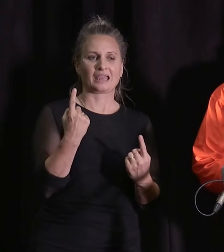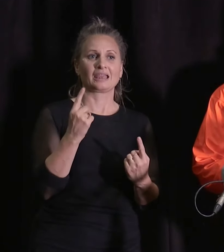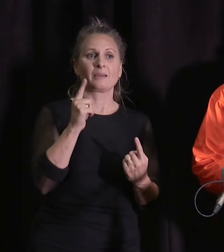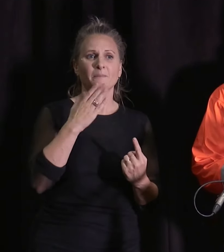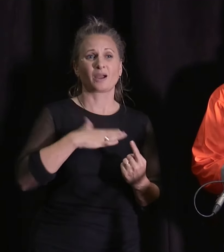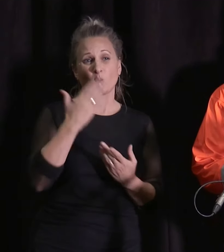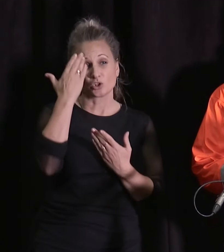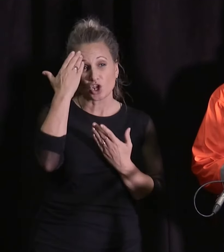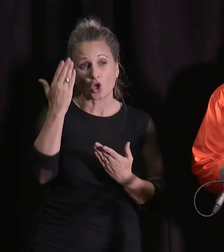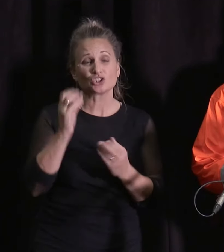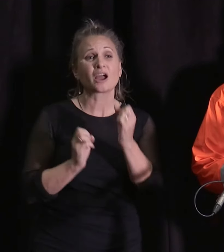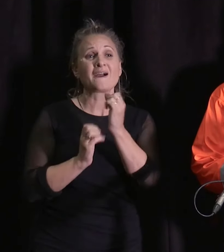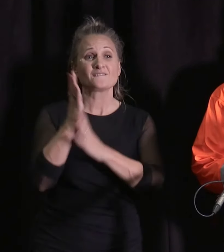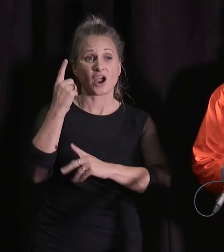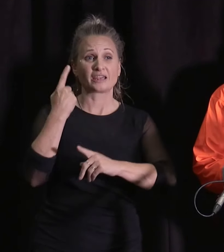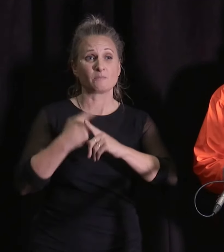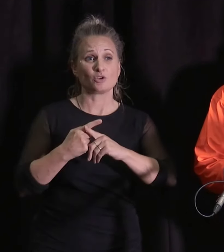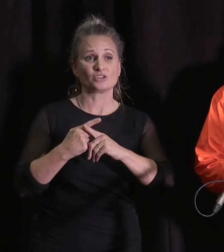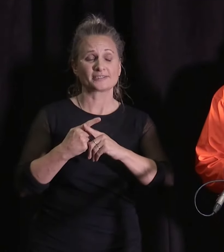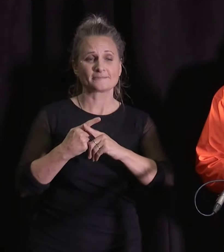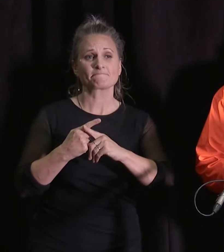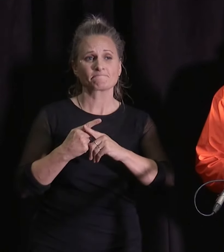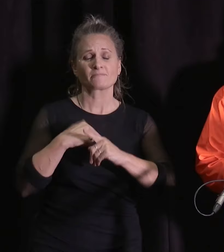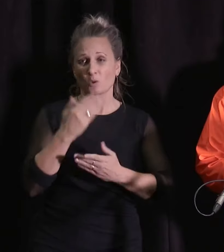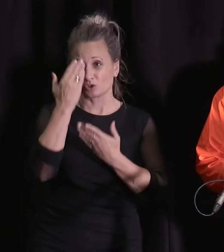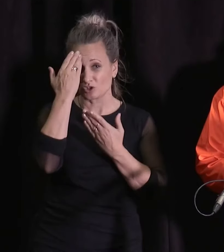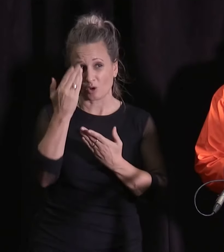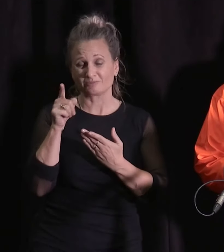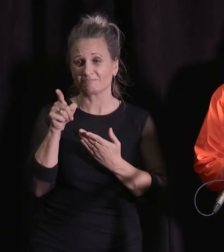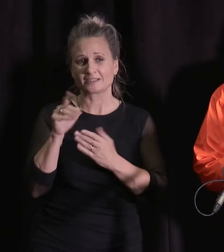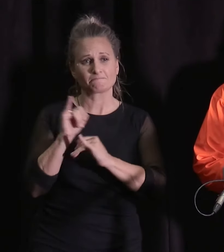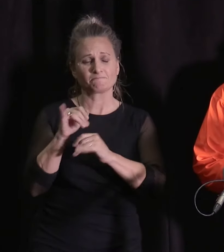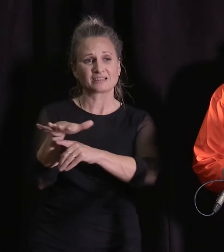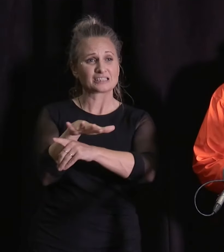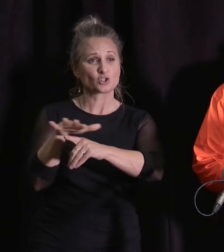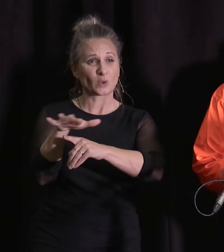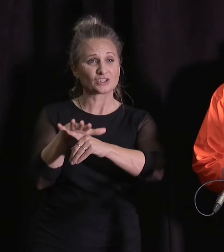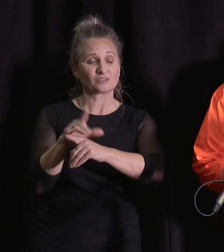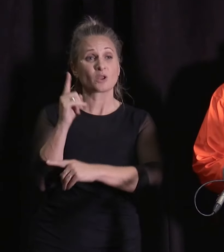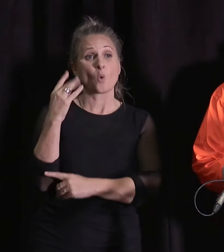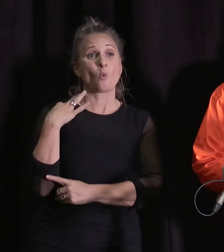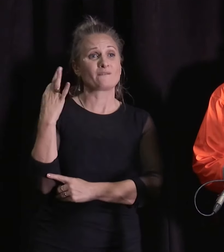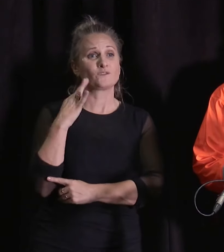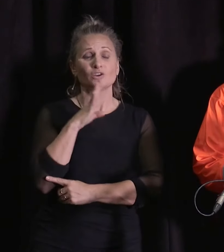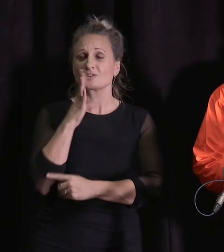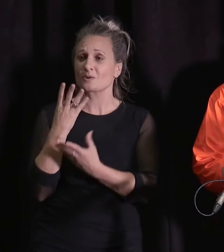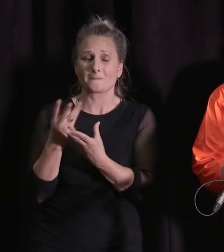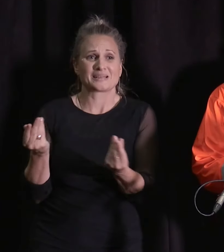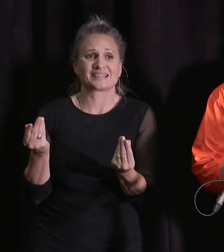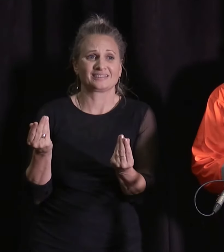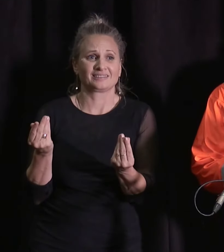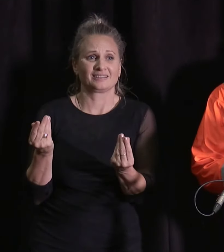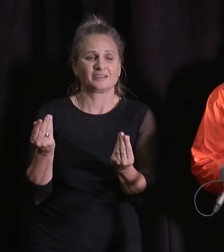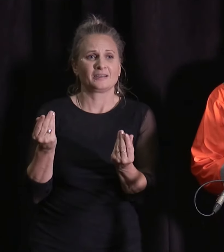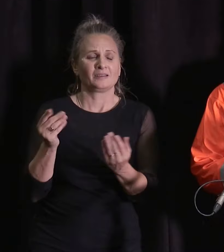acknowledge fire and emergency though dealing with a situation where they have at least one volunteer missing and that is a really